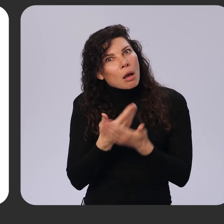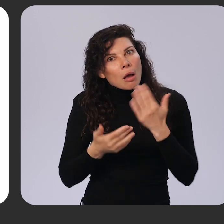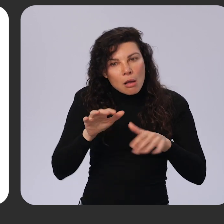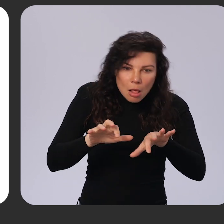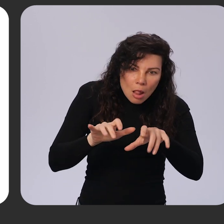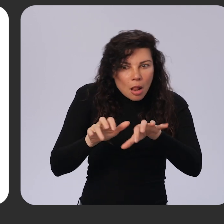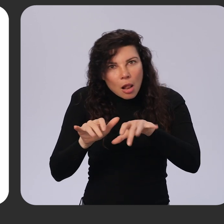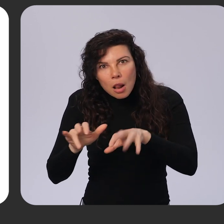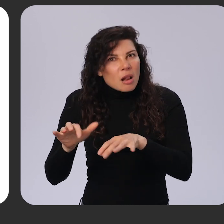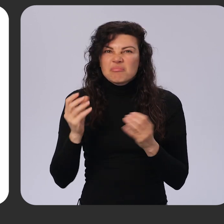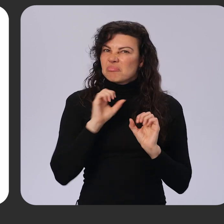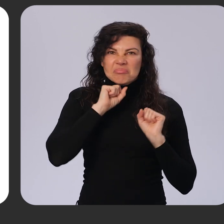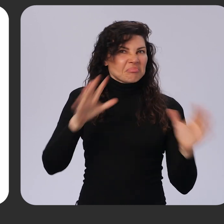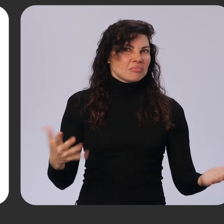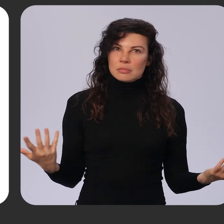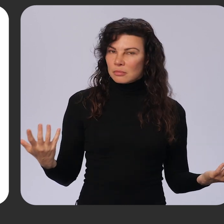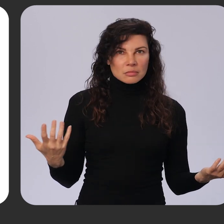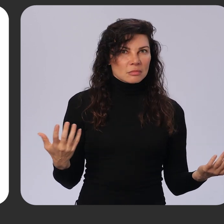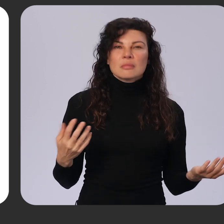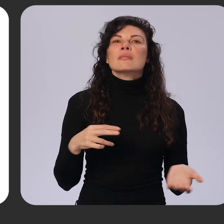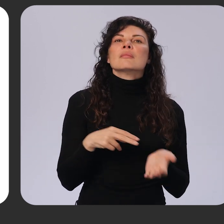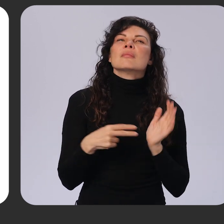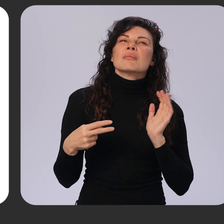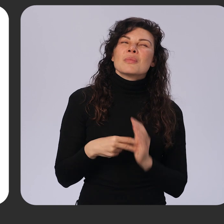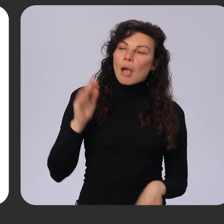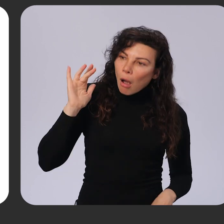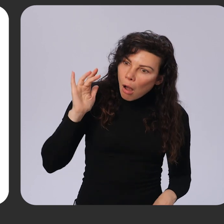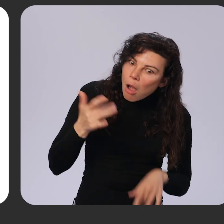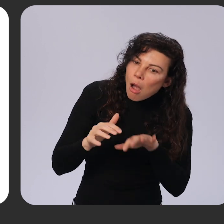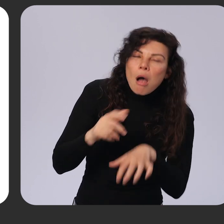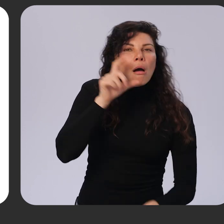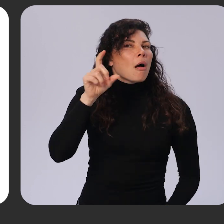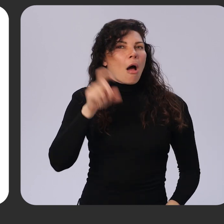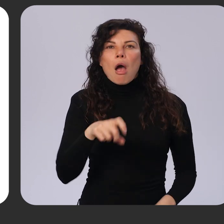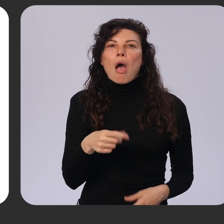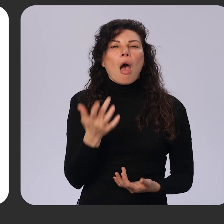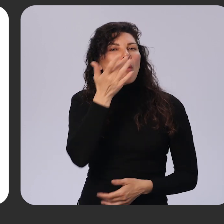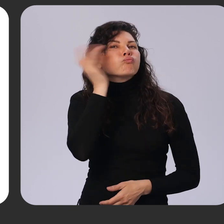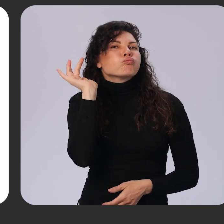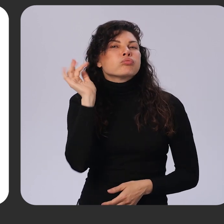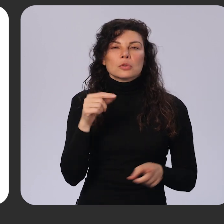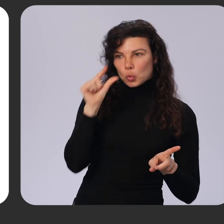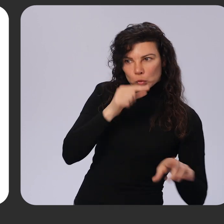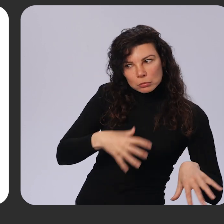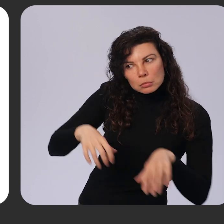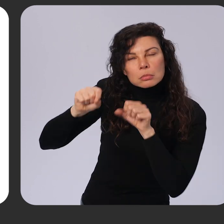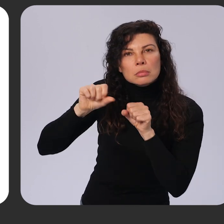details at checkout. Eliminating a big pain point. We do that by dynamically generating the three-digit CVV